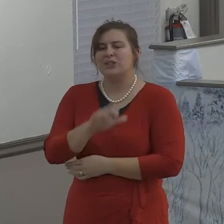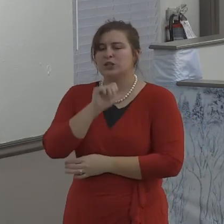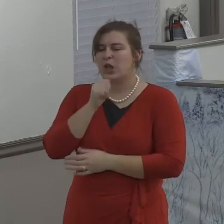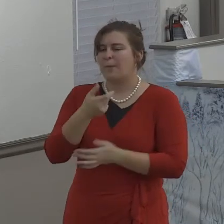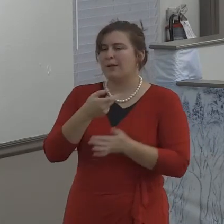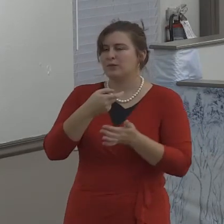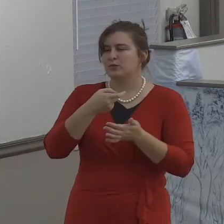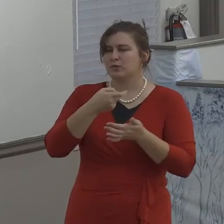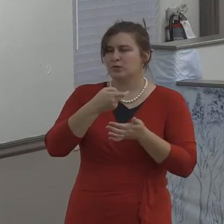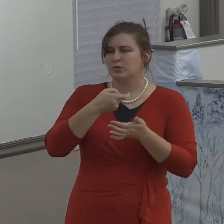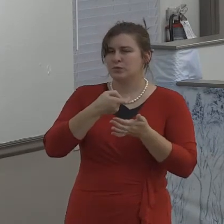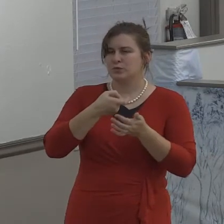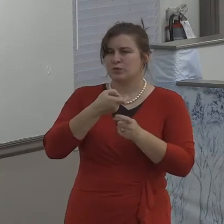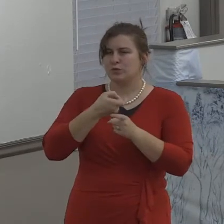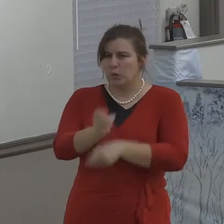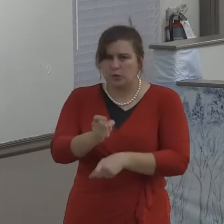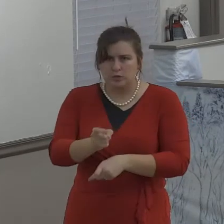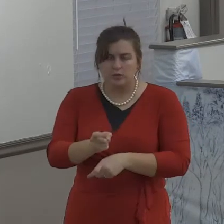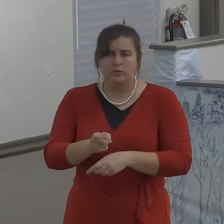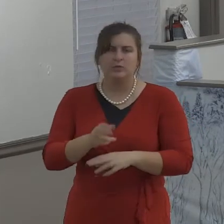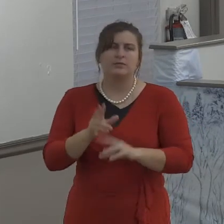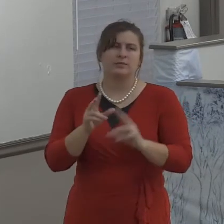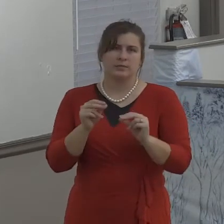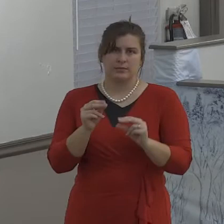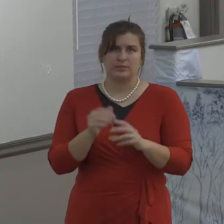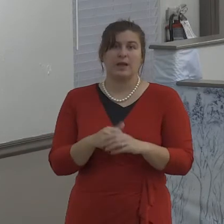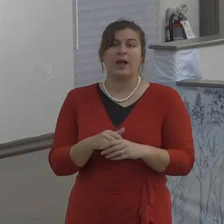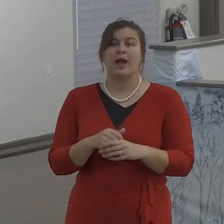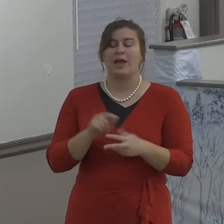grant forgiveness even if forgiveness isn't requested.